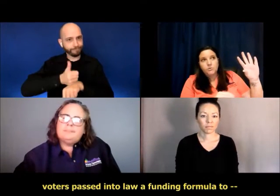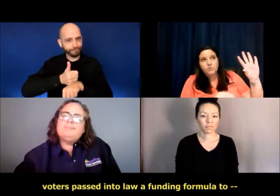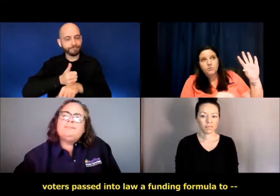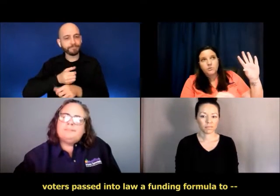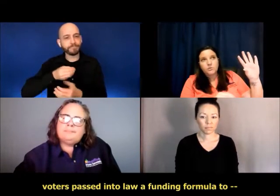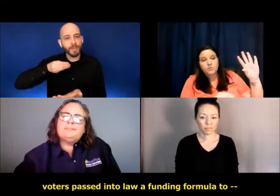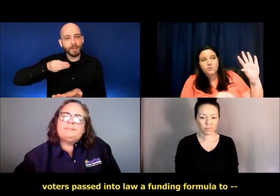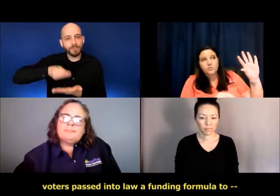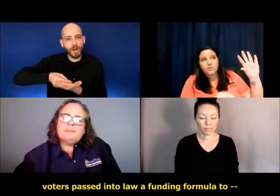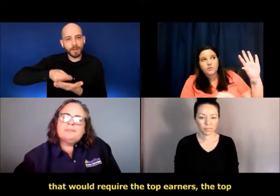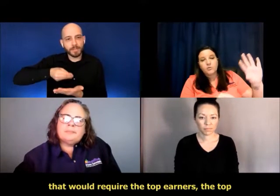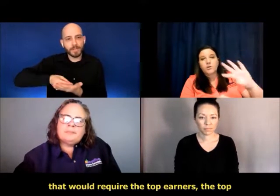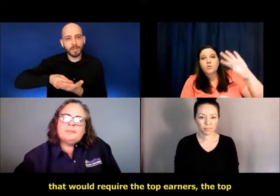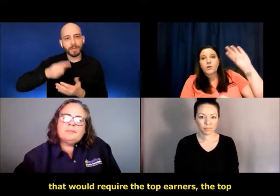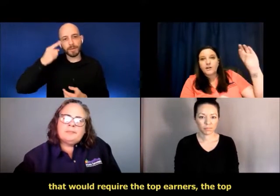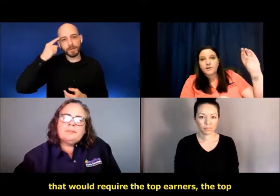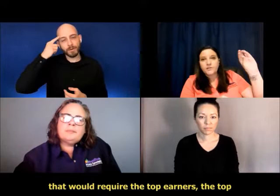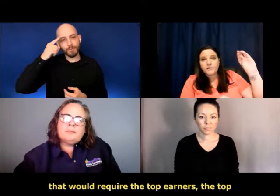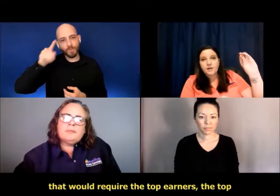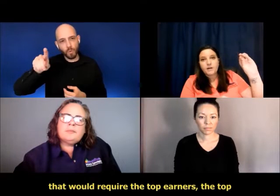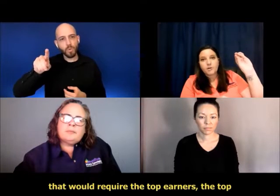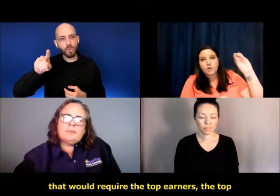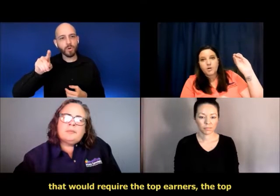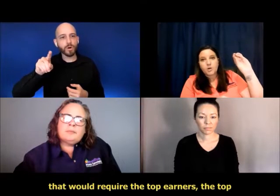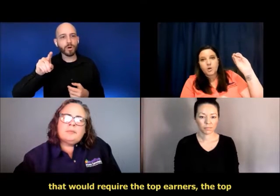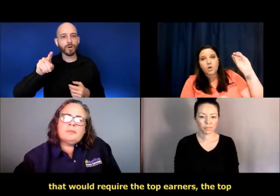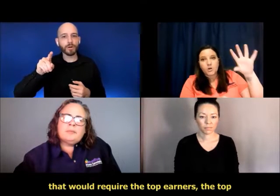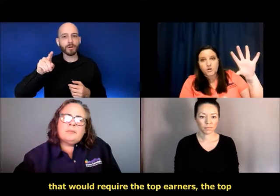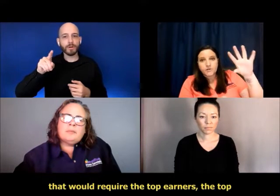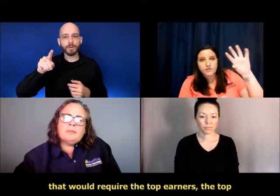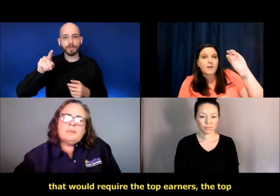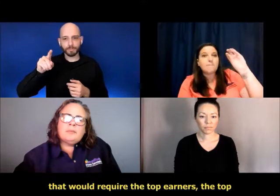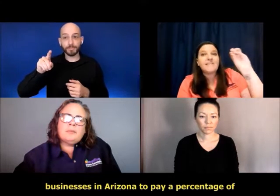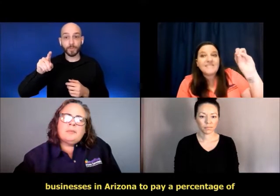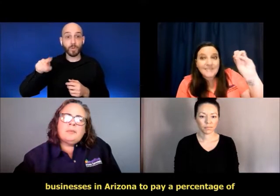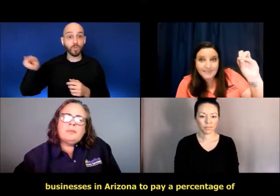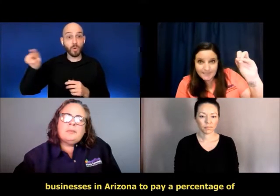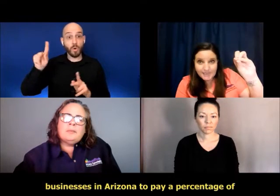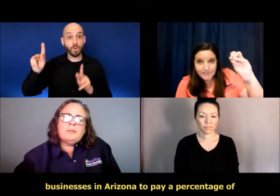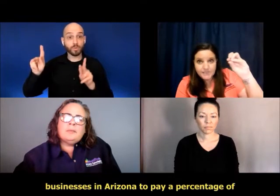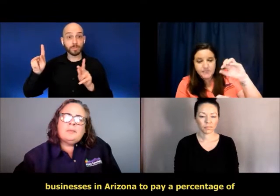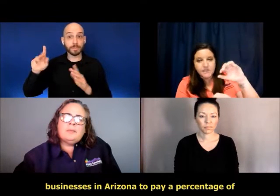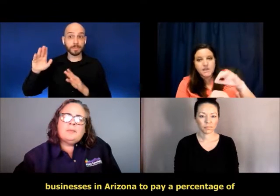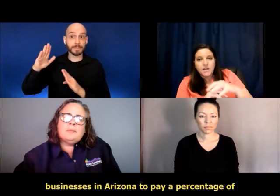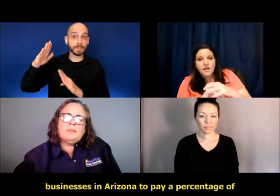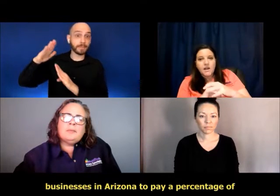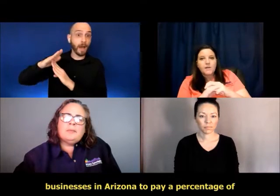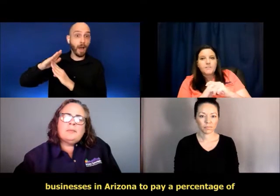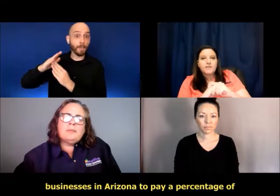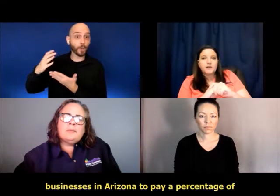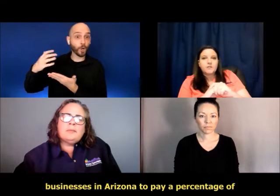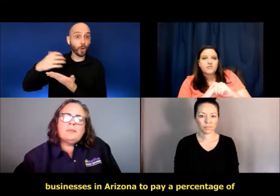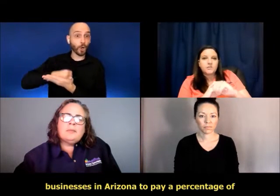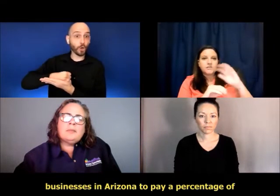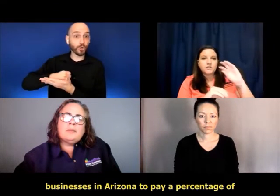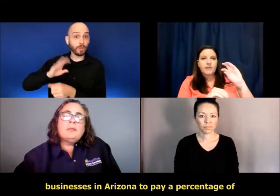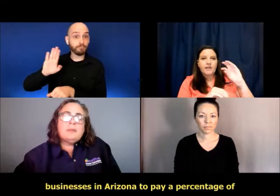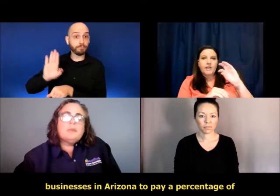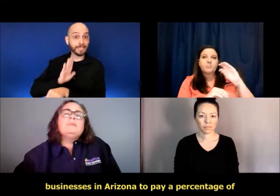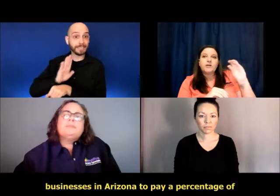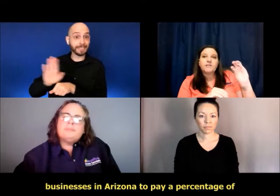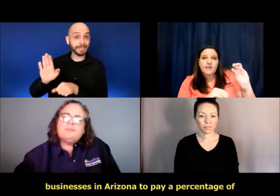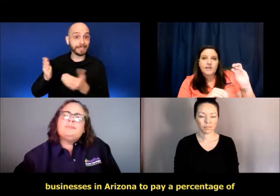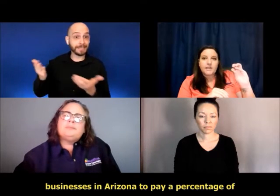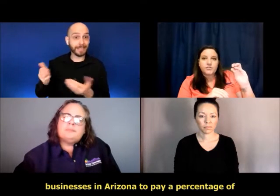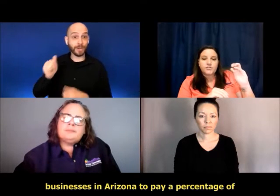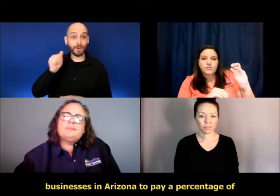that would require the top earners, the top businesses, um, in Arizona to